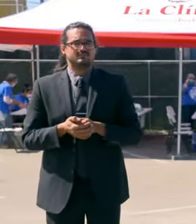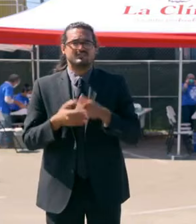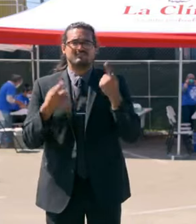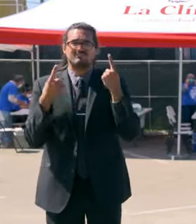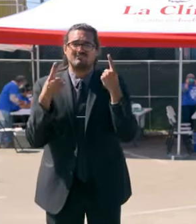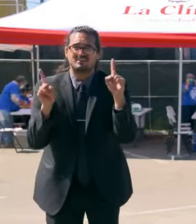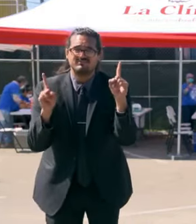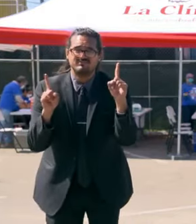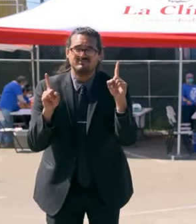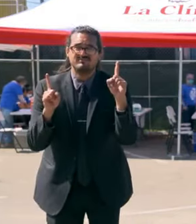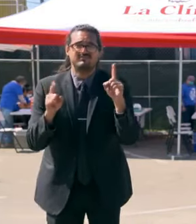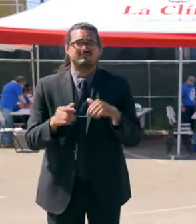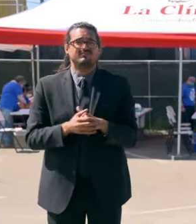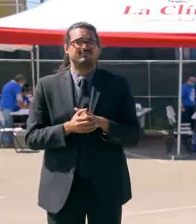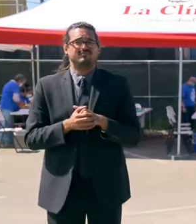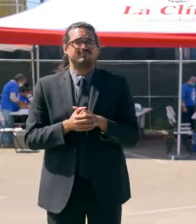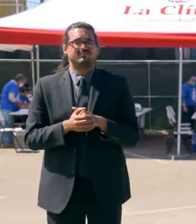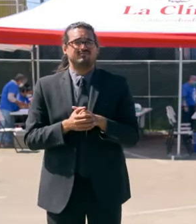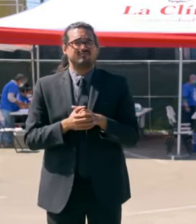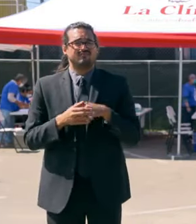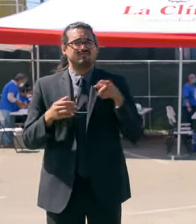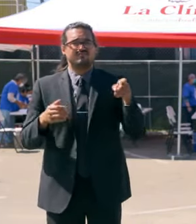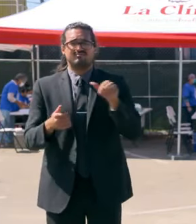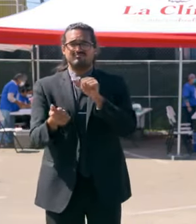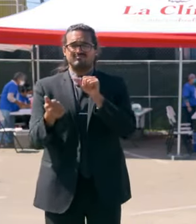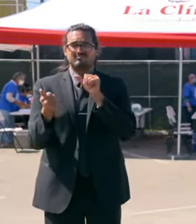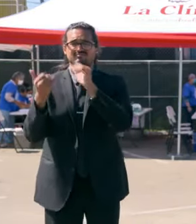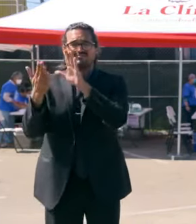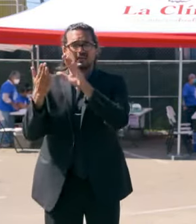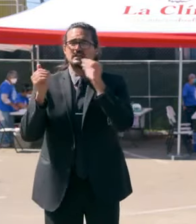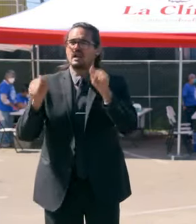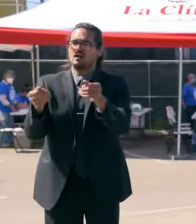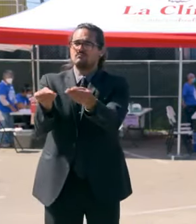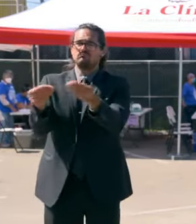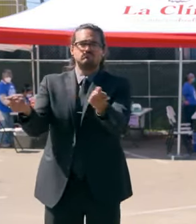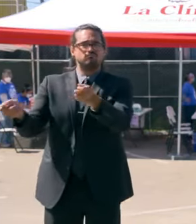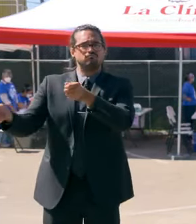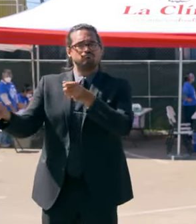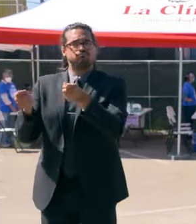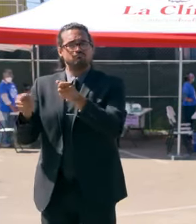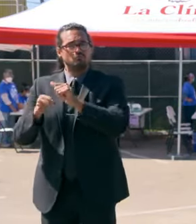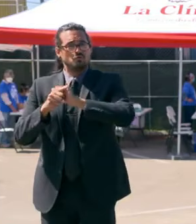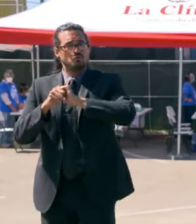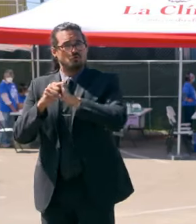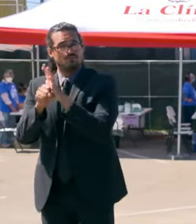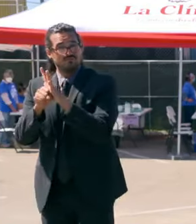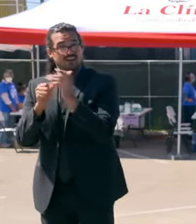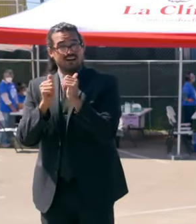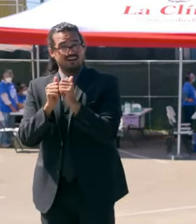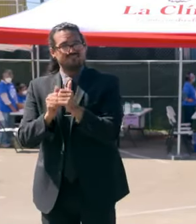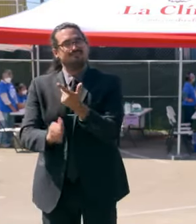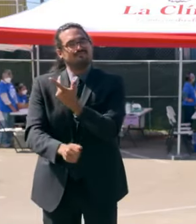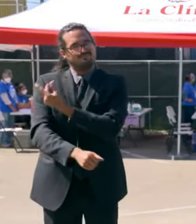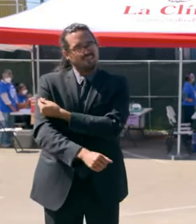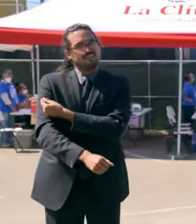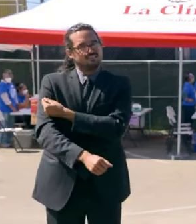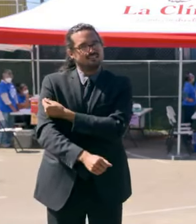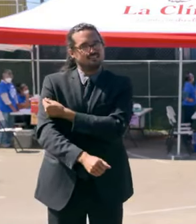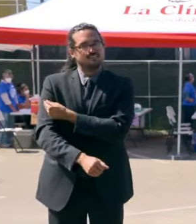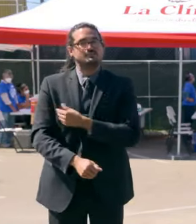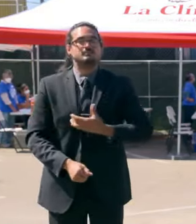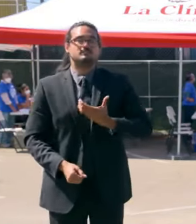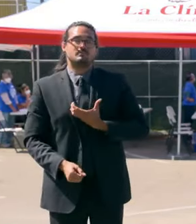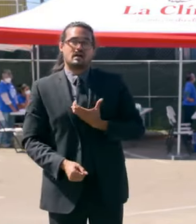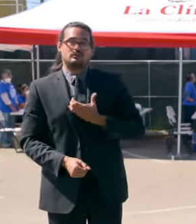the answer to how we get this pandemic once and for all behind us. As the mayor said, this is still primarily,